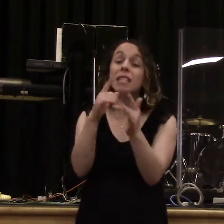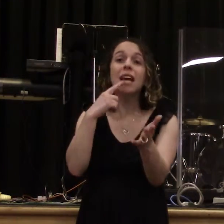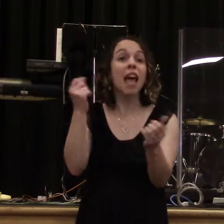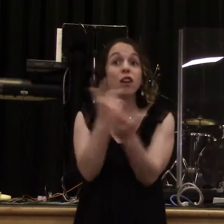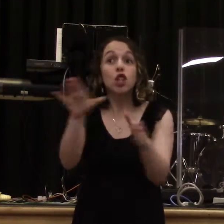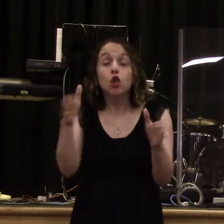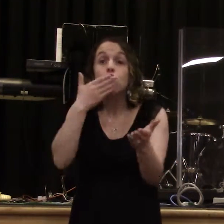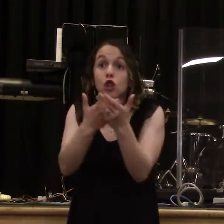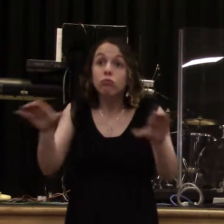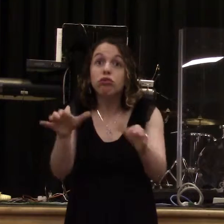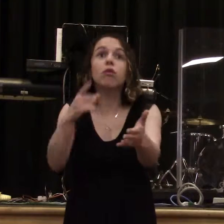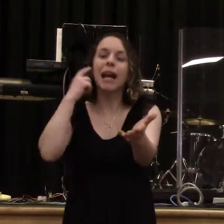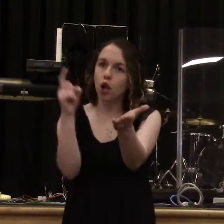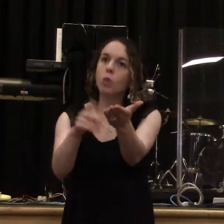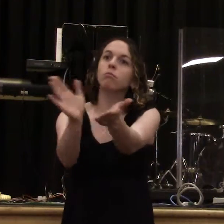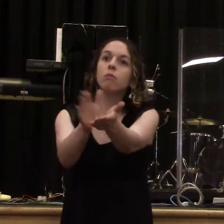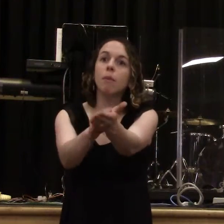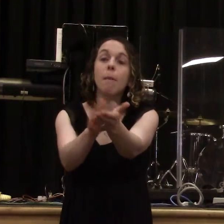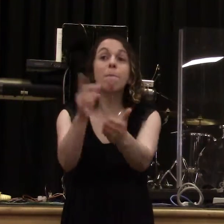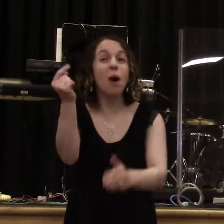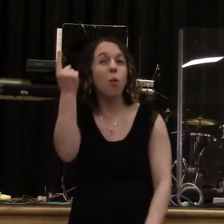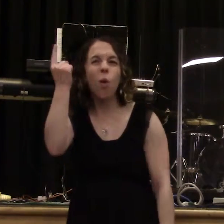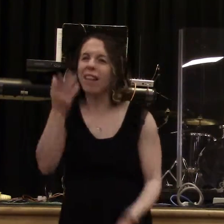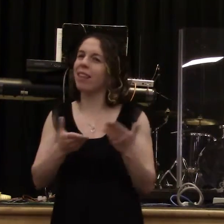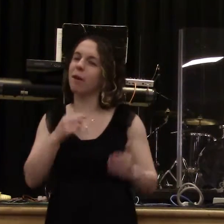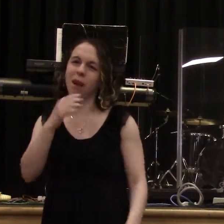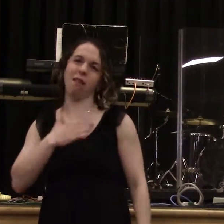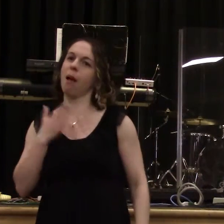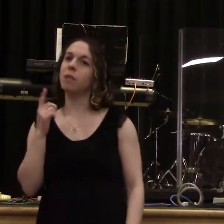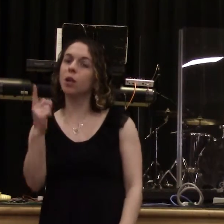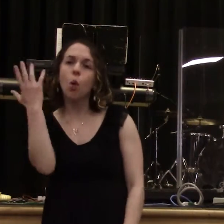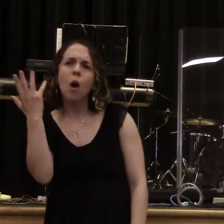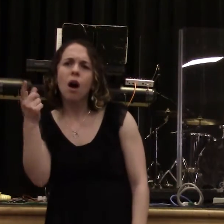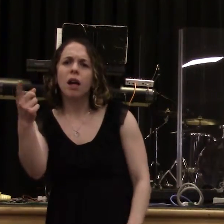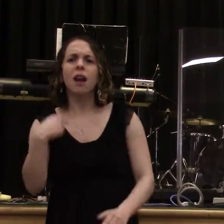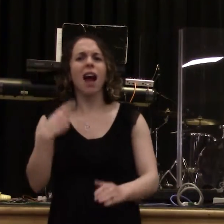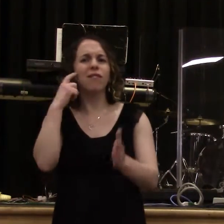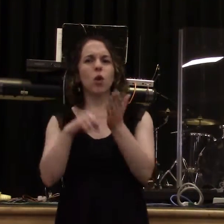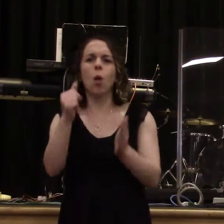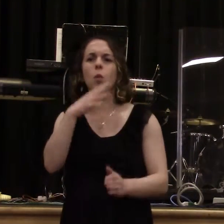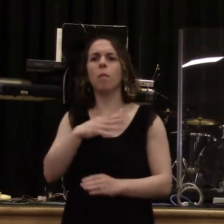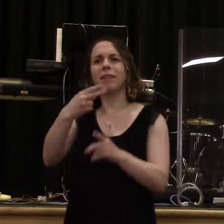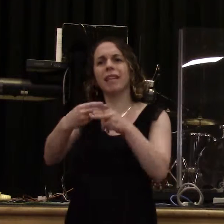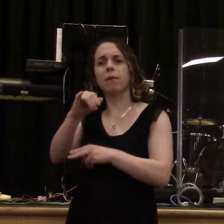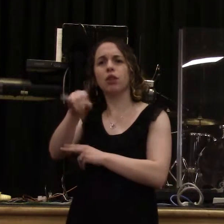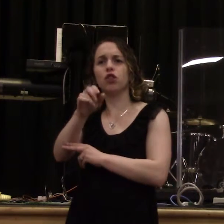Jezebel, who calls herself a prophetess. And she teaches and leads my bond servants astray, so that they commit